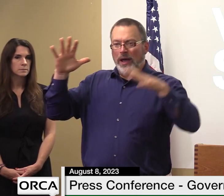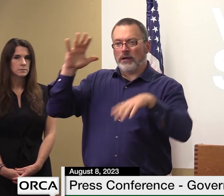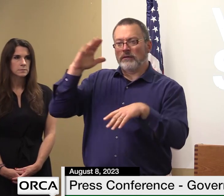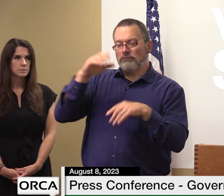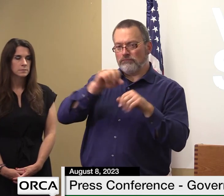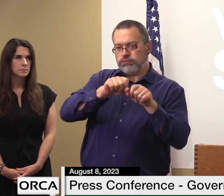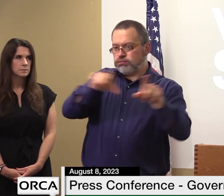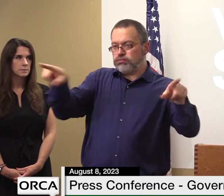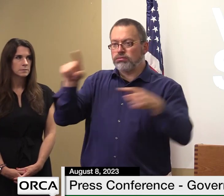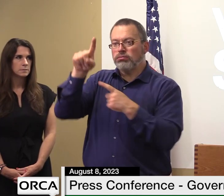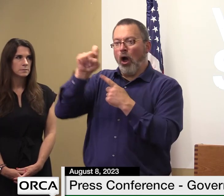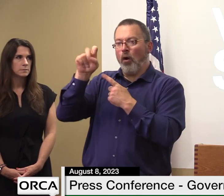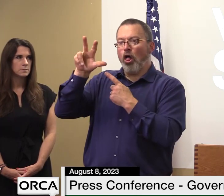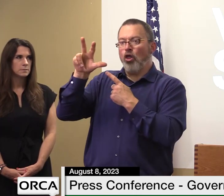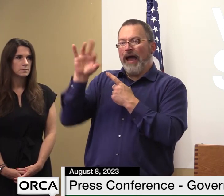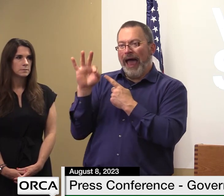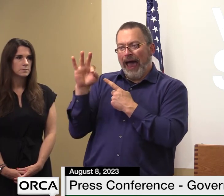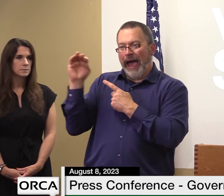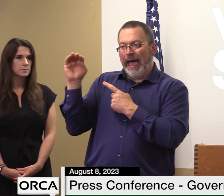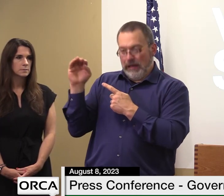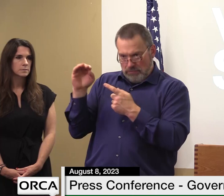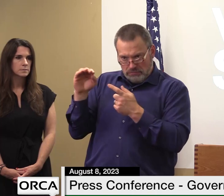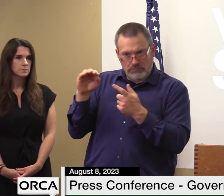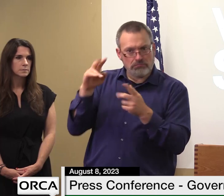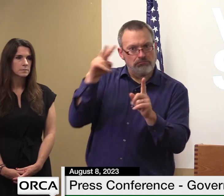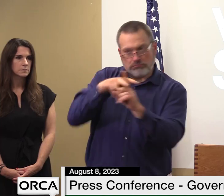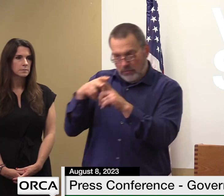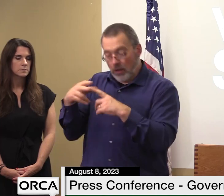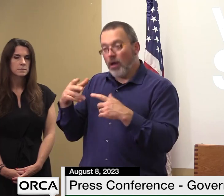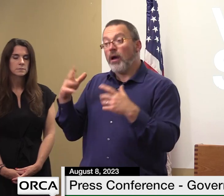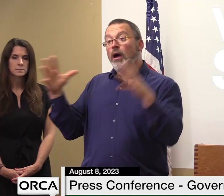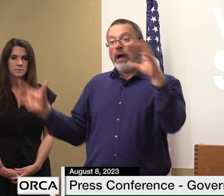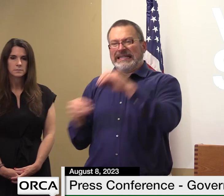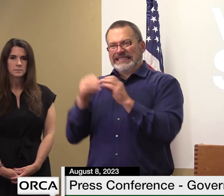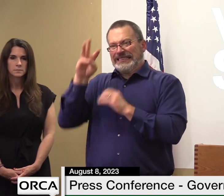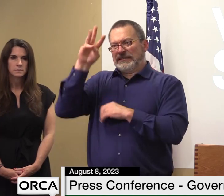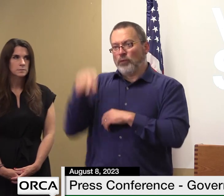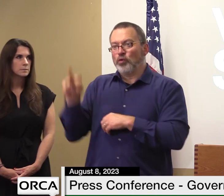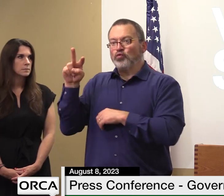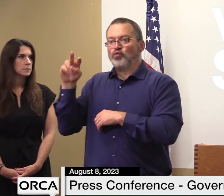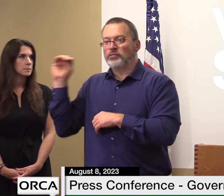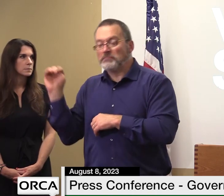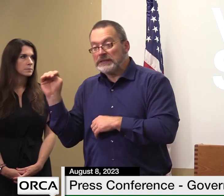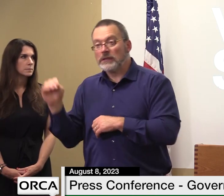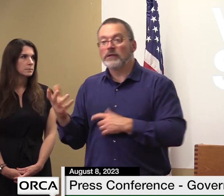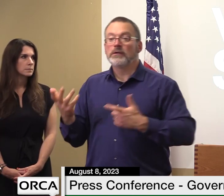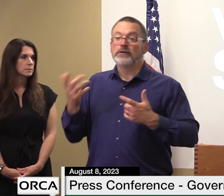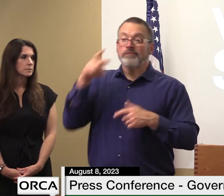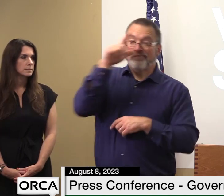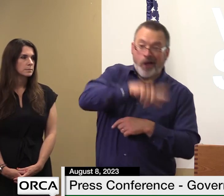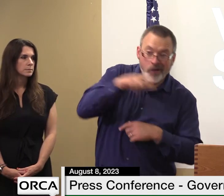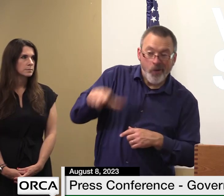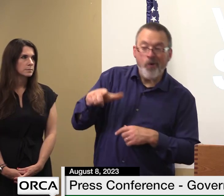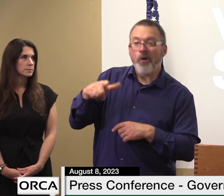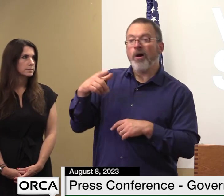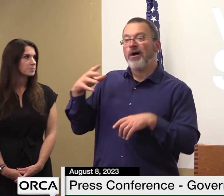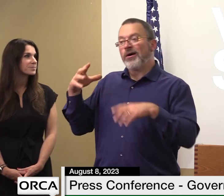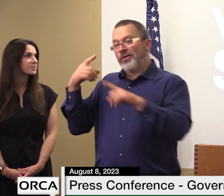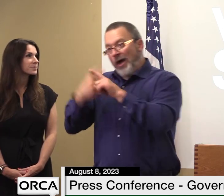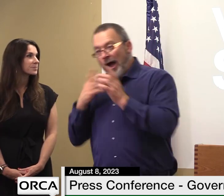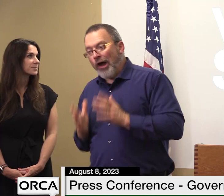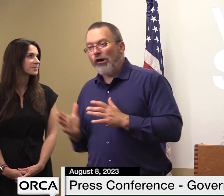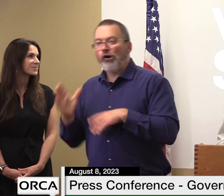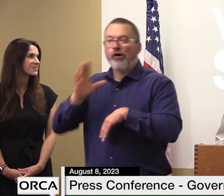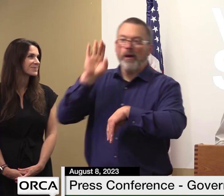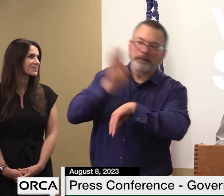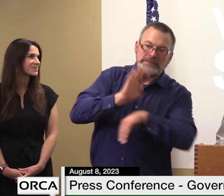.2 million dollars to homeowners renters and businesses thank you and i'll be followed by secretary flynn secretary i would